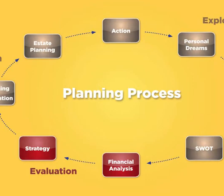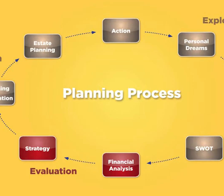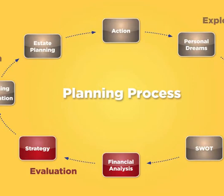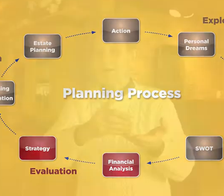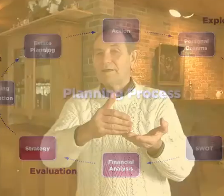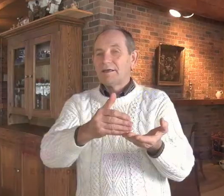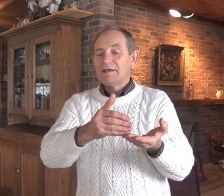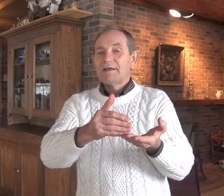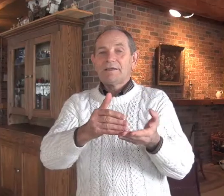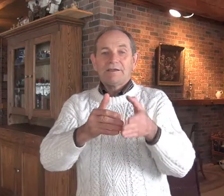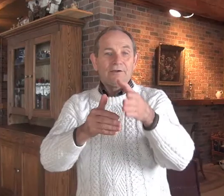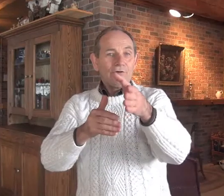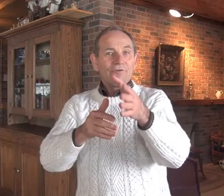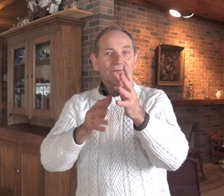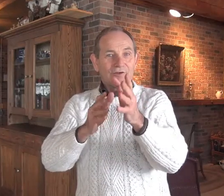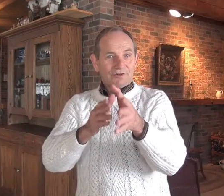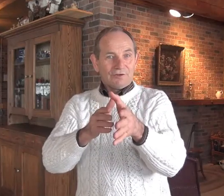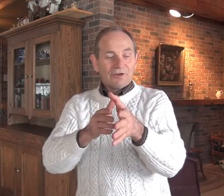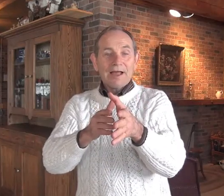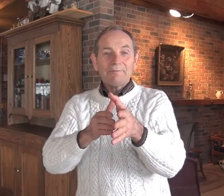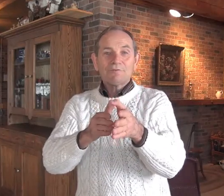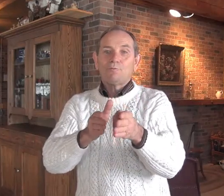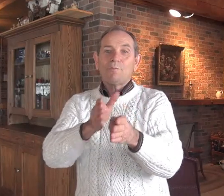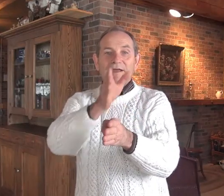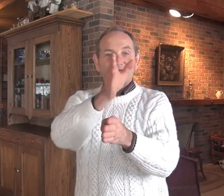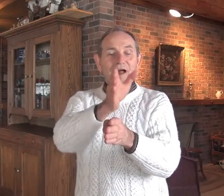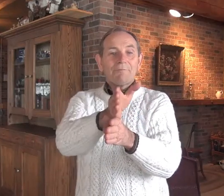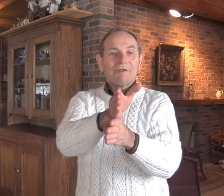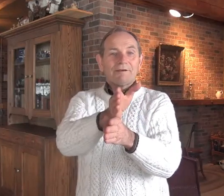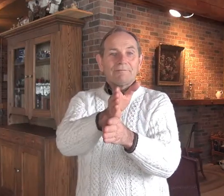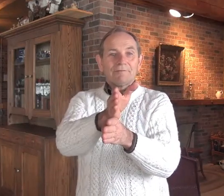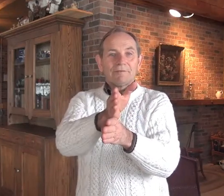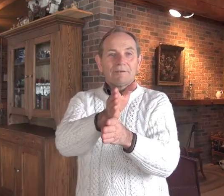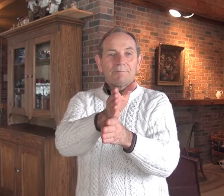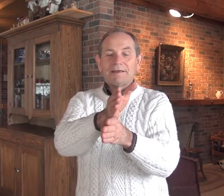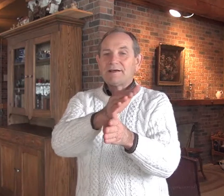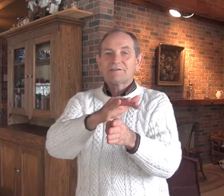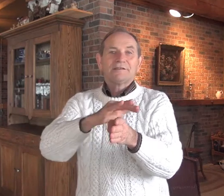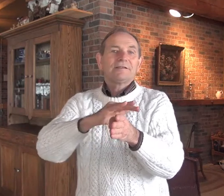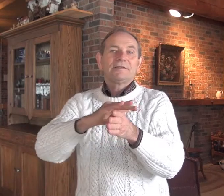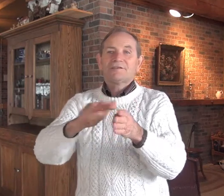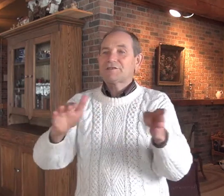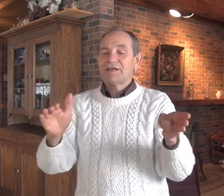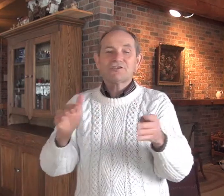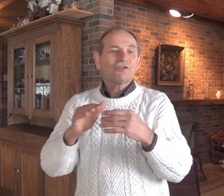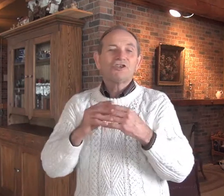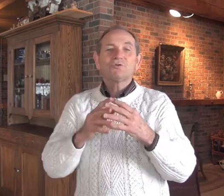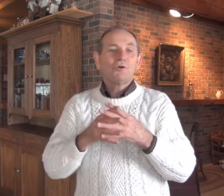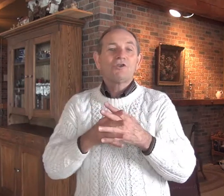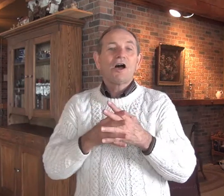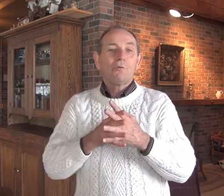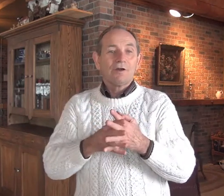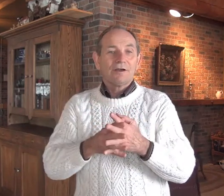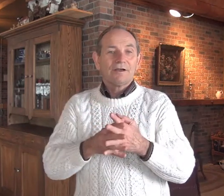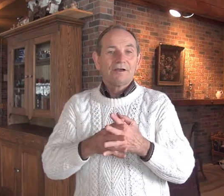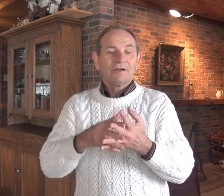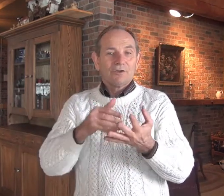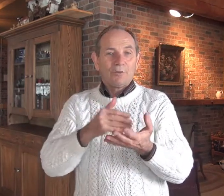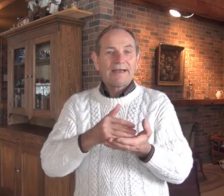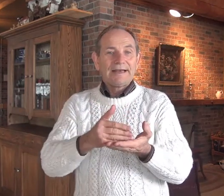support it. You know, there's been certain times when we have stopped it because the succession just will not work the way it